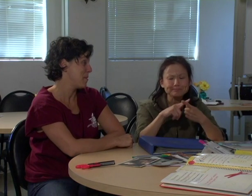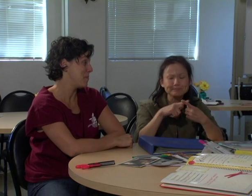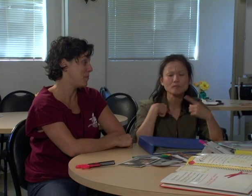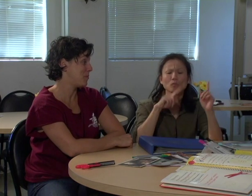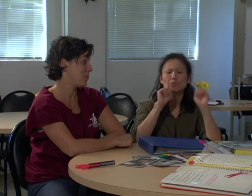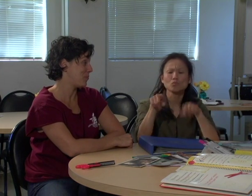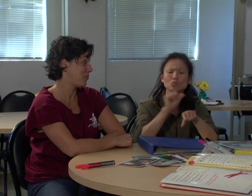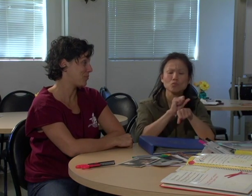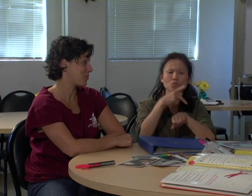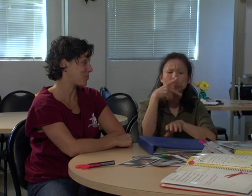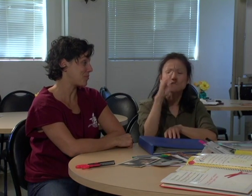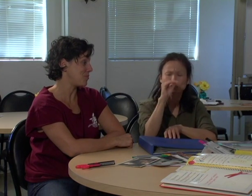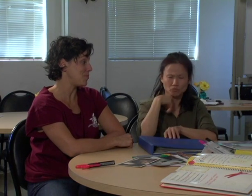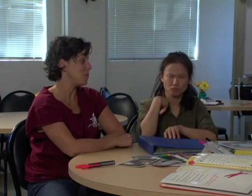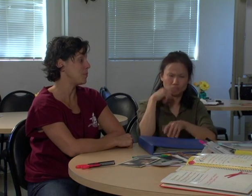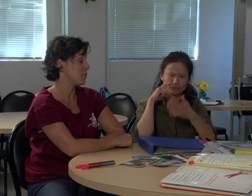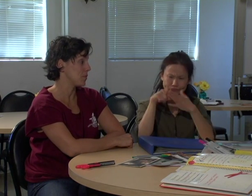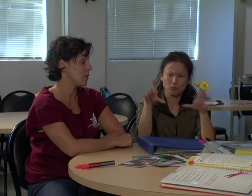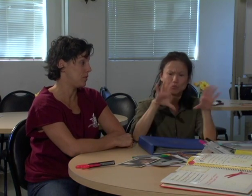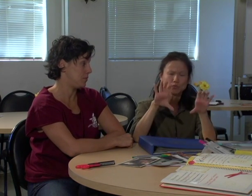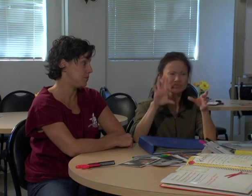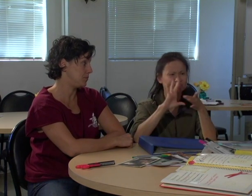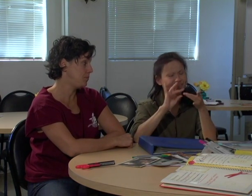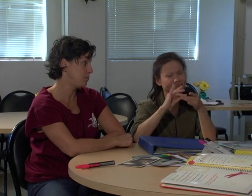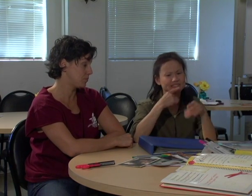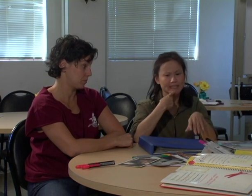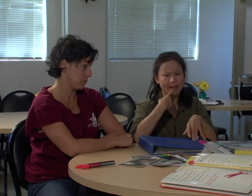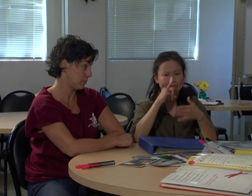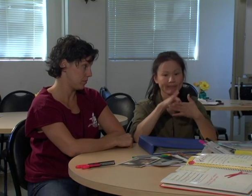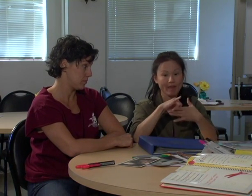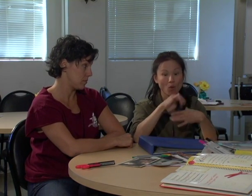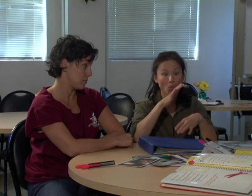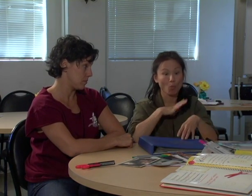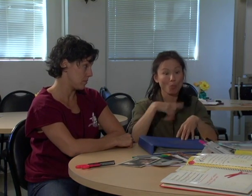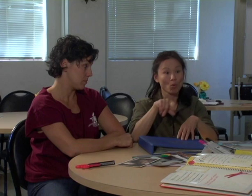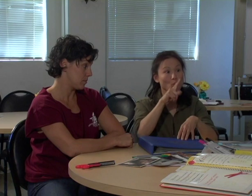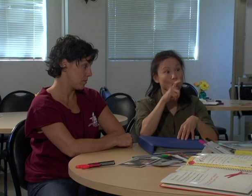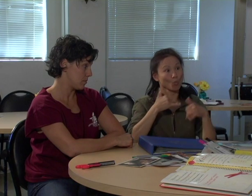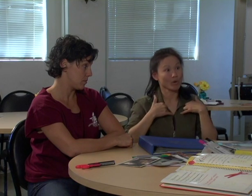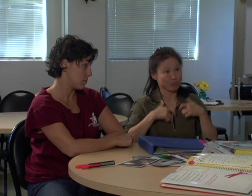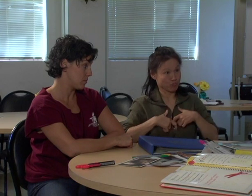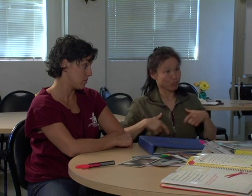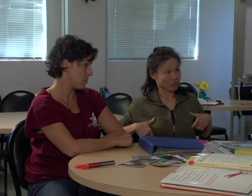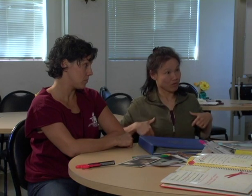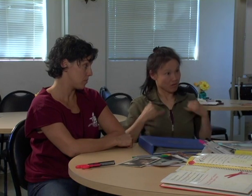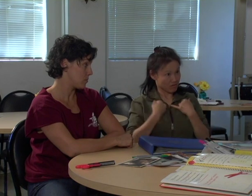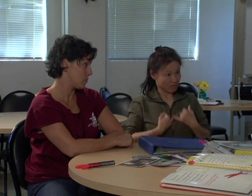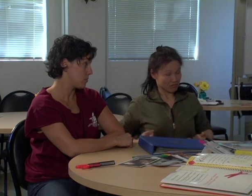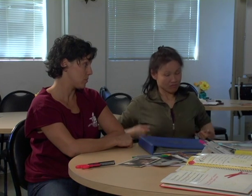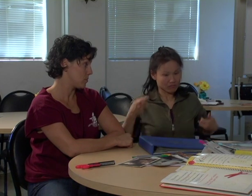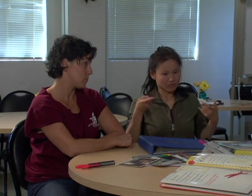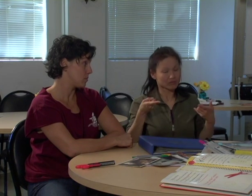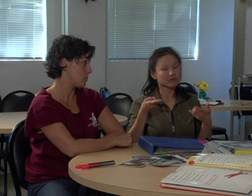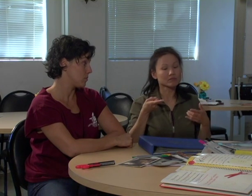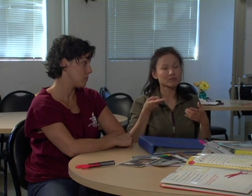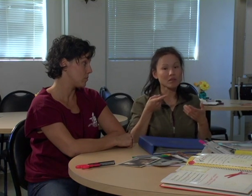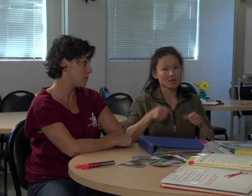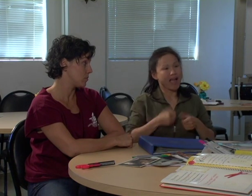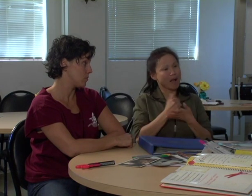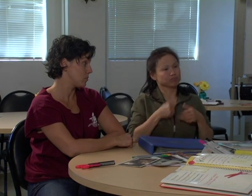some people talking at work, at the post office, and they were saying that wearing an underwire bra to keep your breasts from